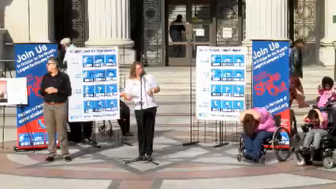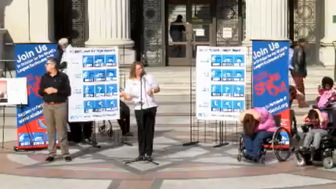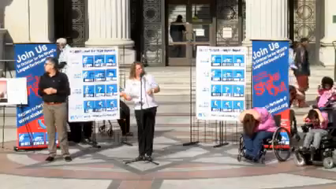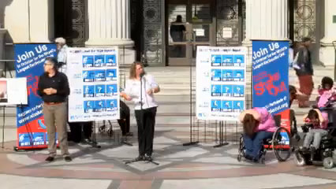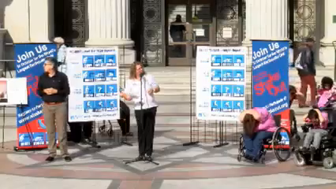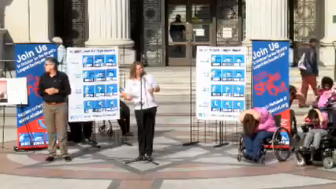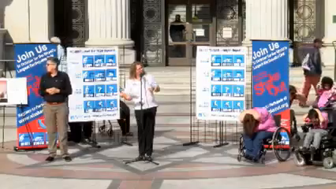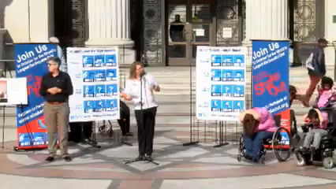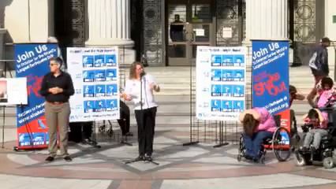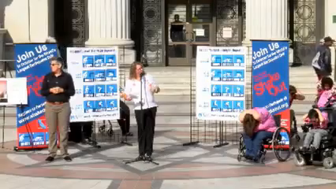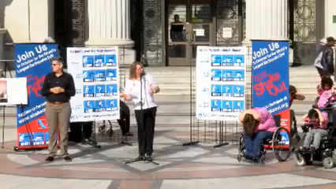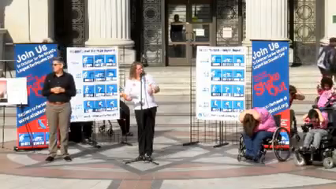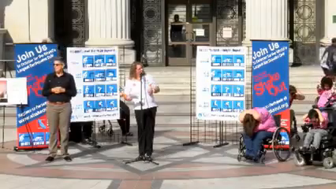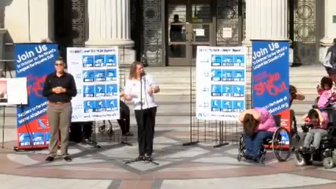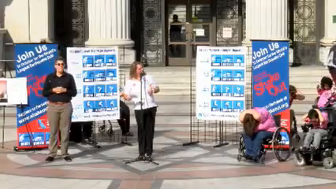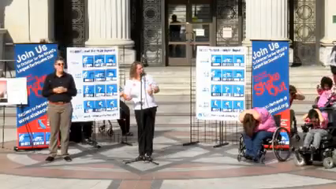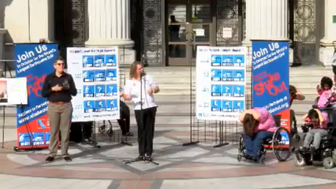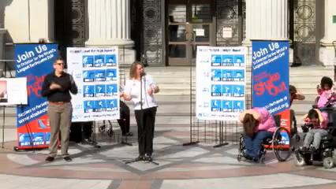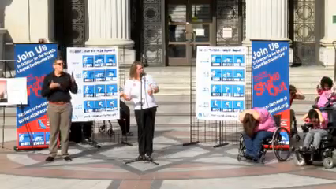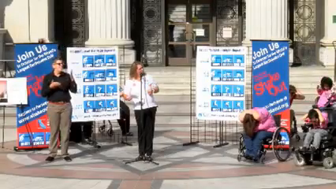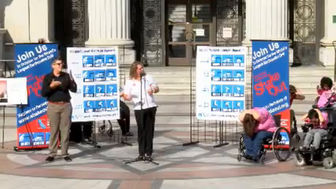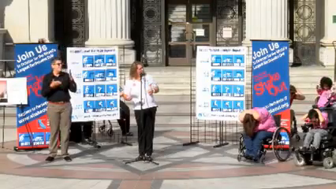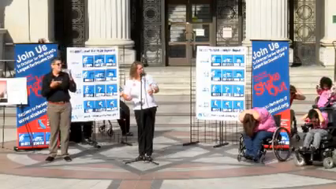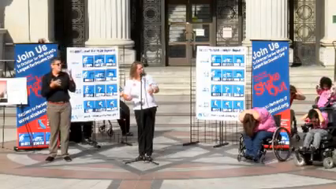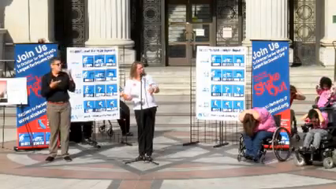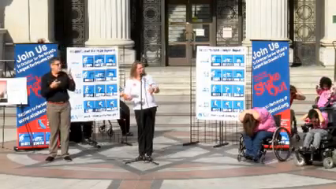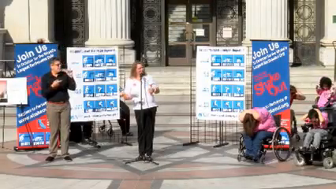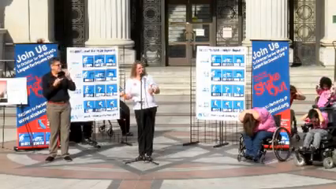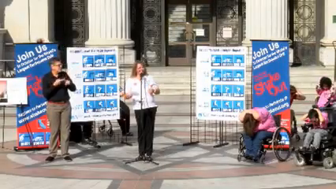Stop. Wait till the shaking stops.